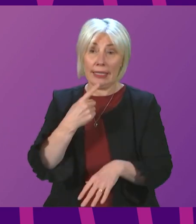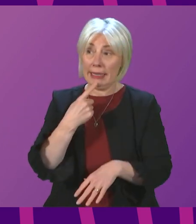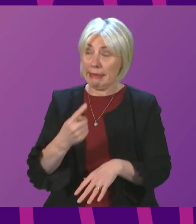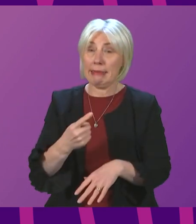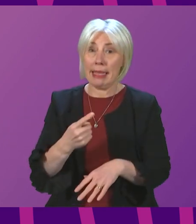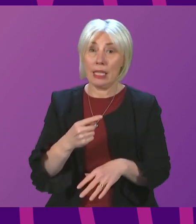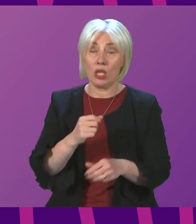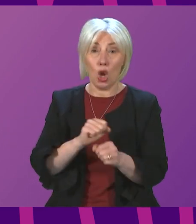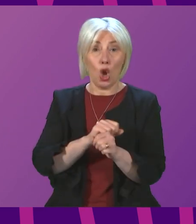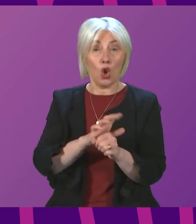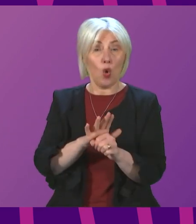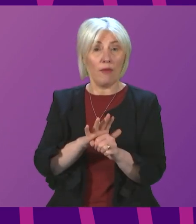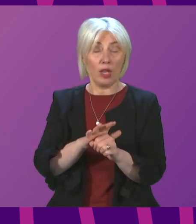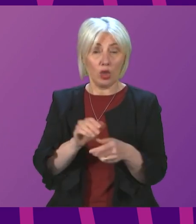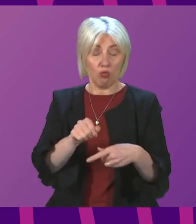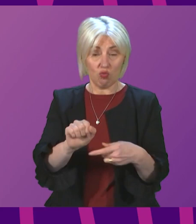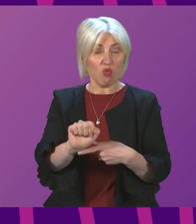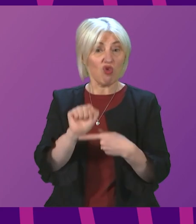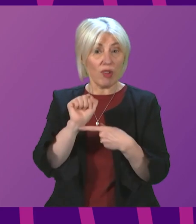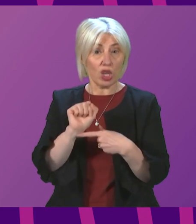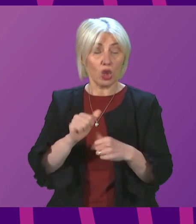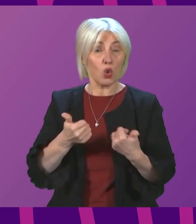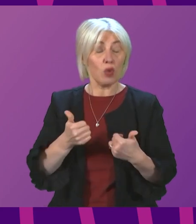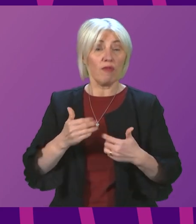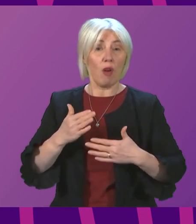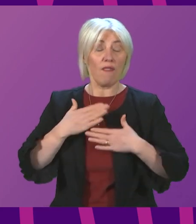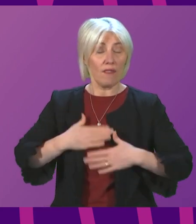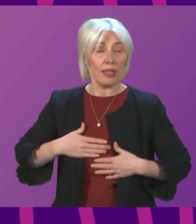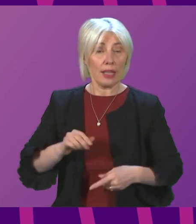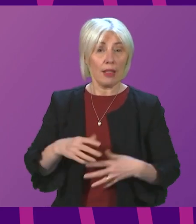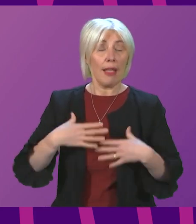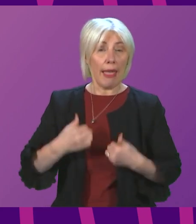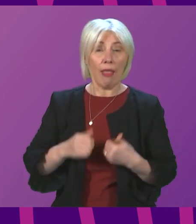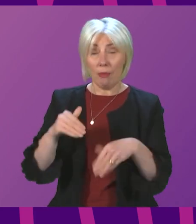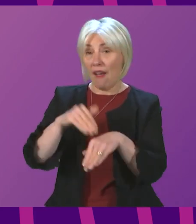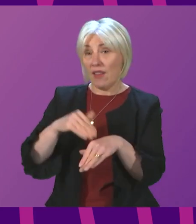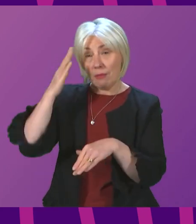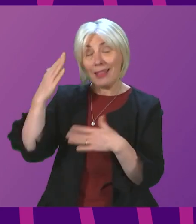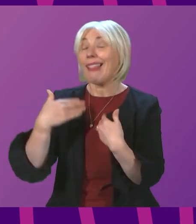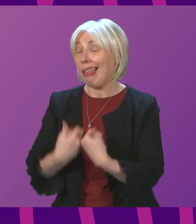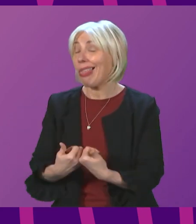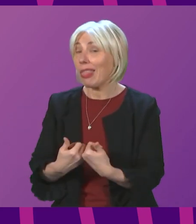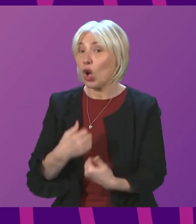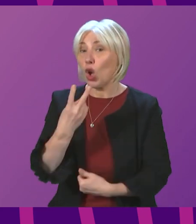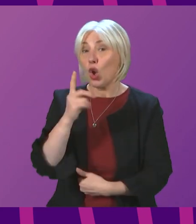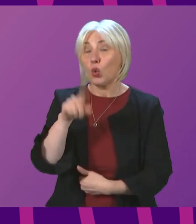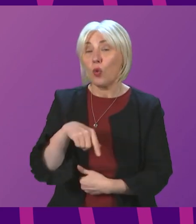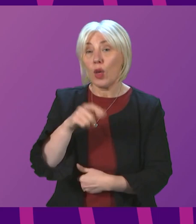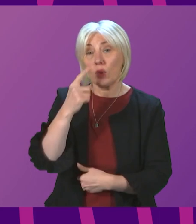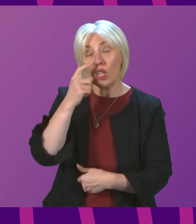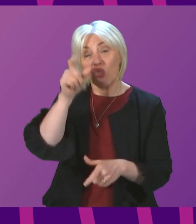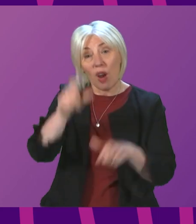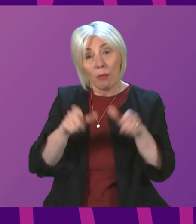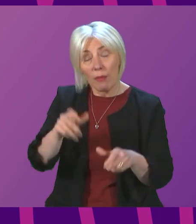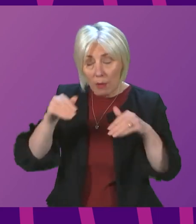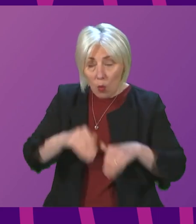serve a physical health purpose, they also have a mental health consequence. Nearly 2000 young people in Scotland have waited